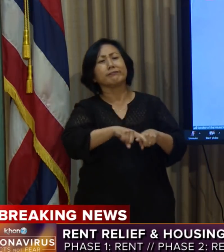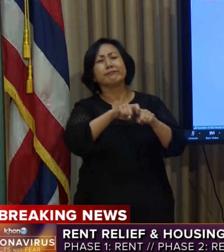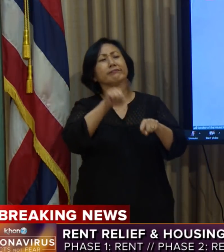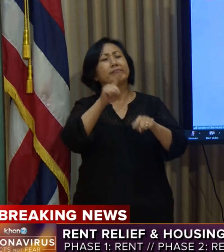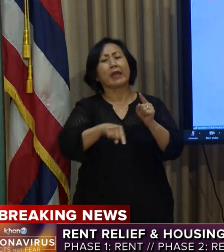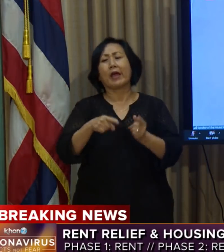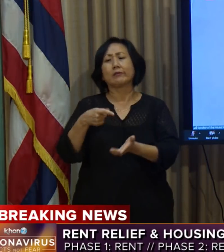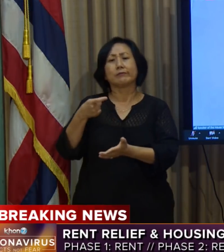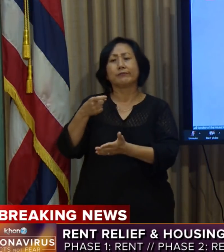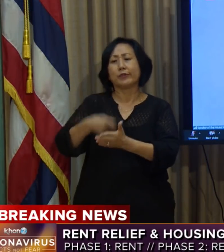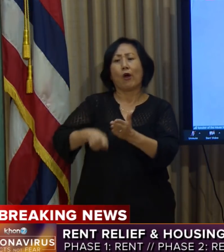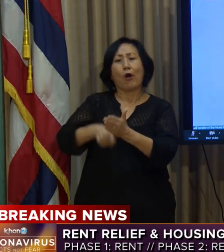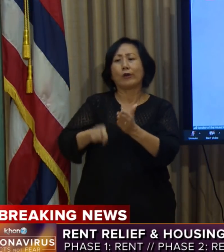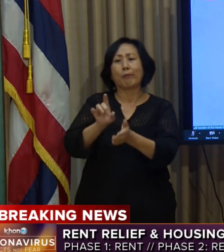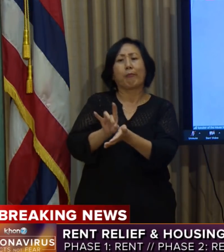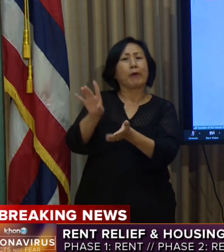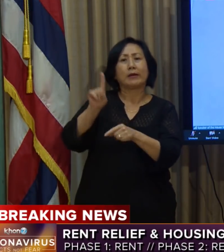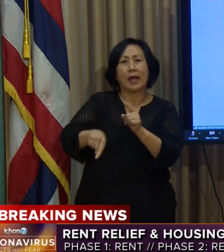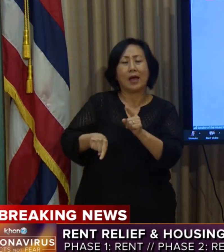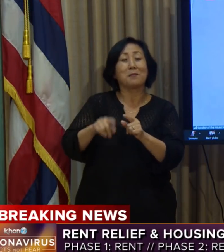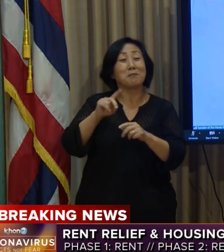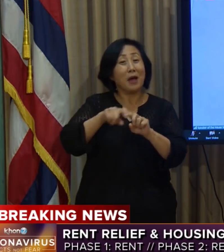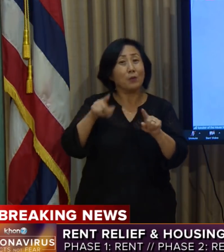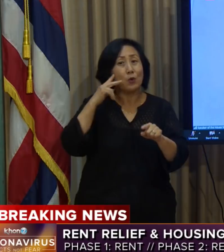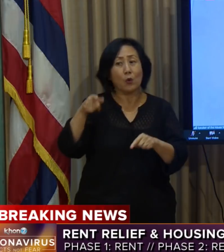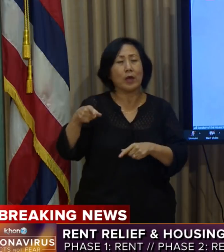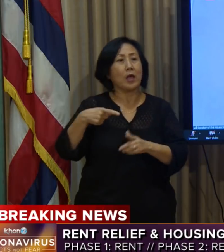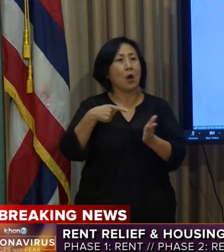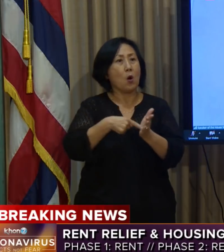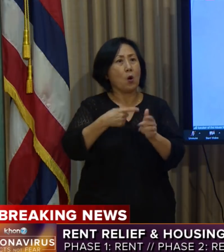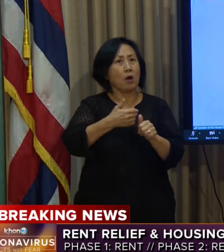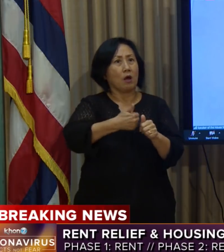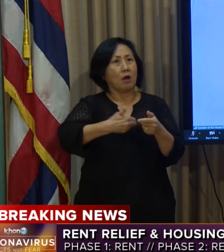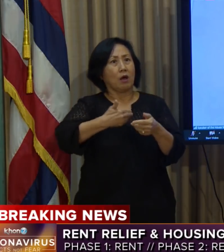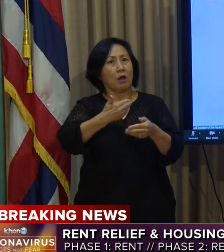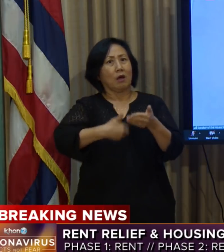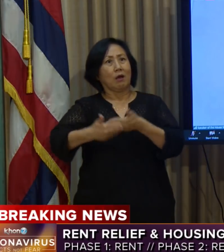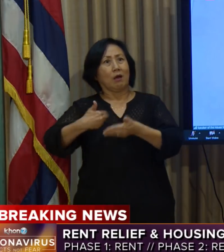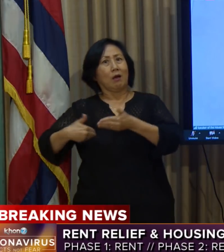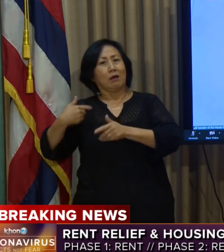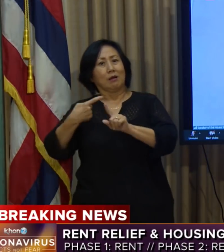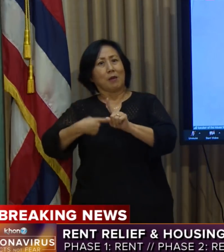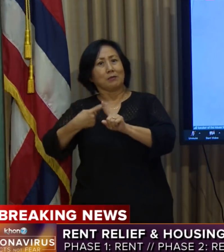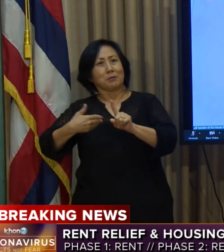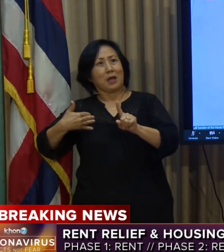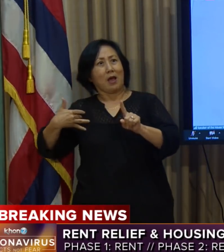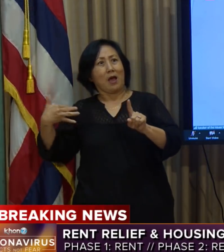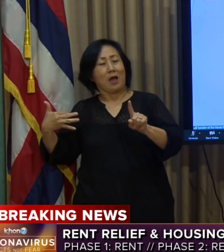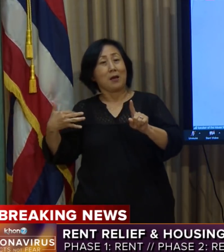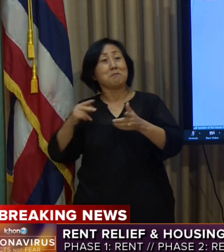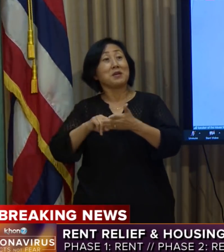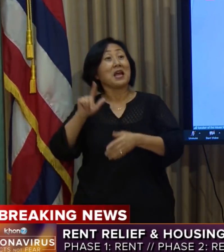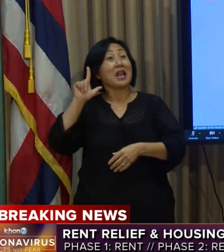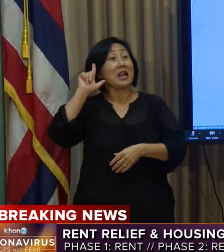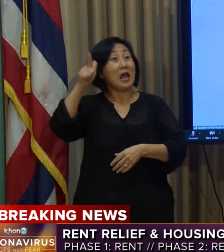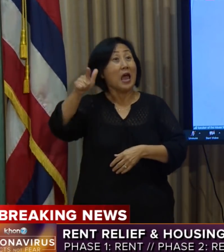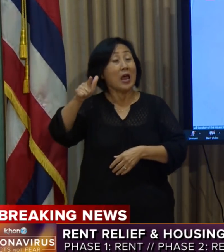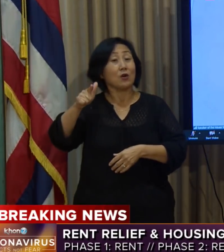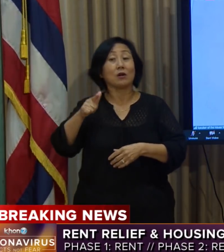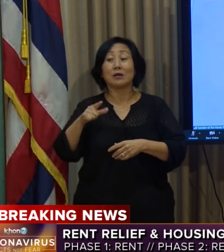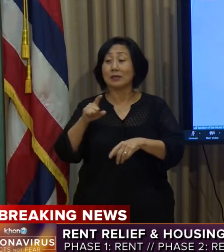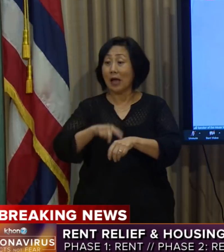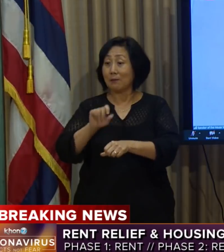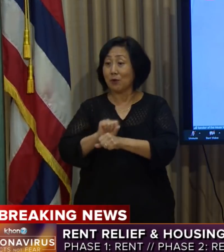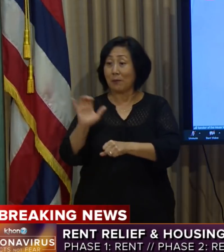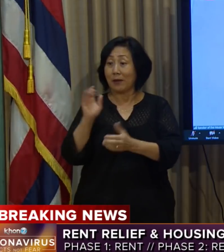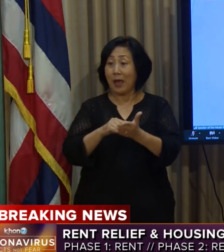rent is still due and only. At some point, families would have to pay for their back rent. And